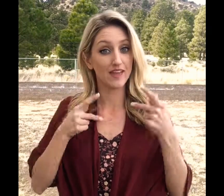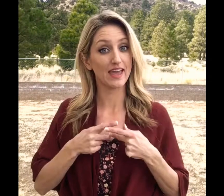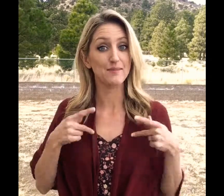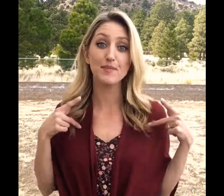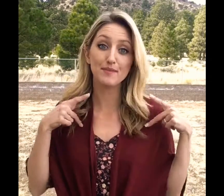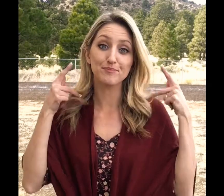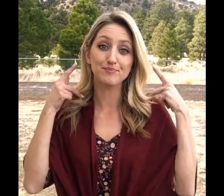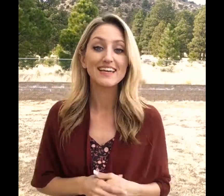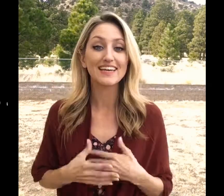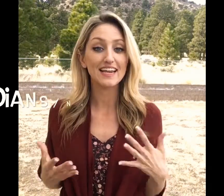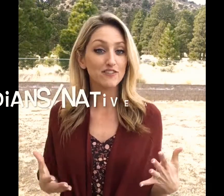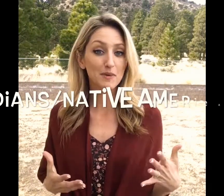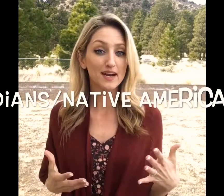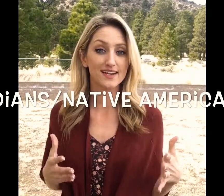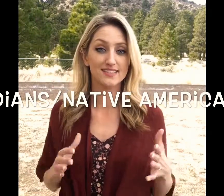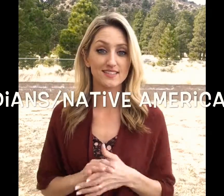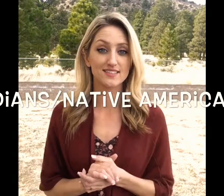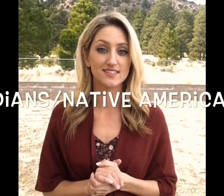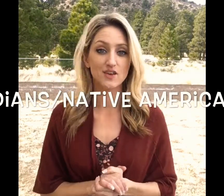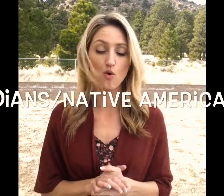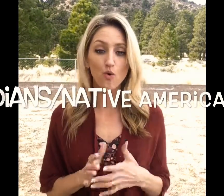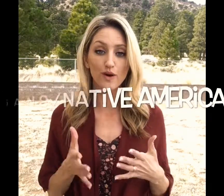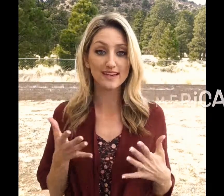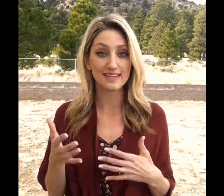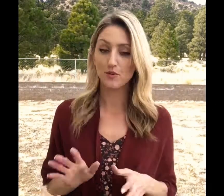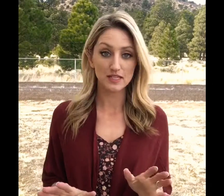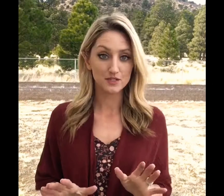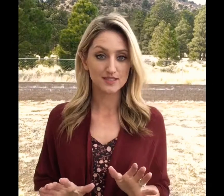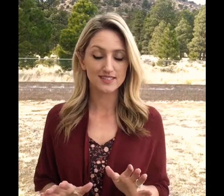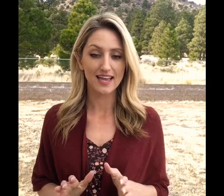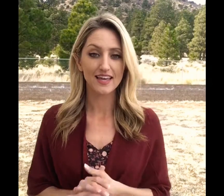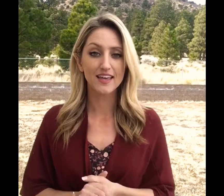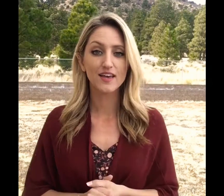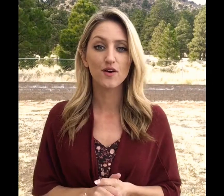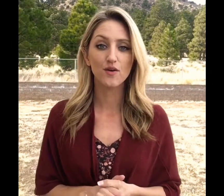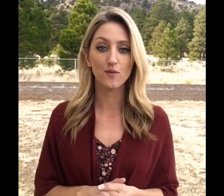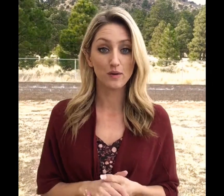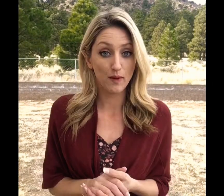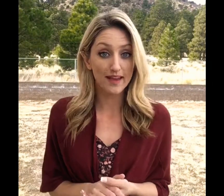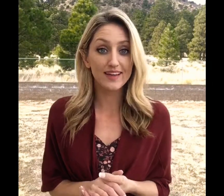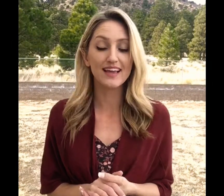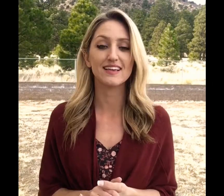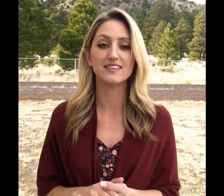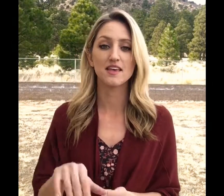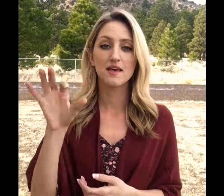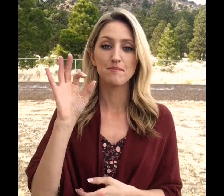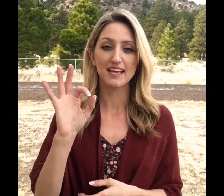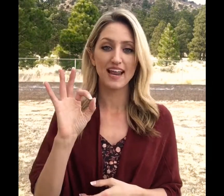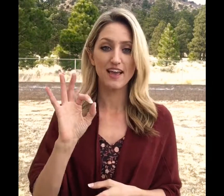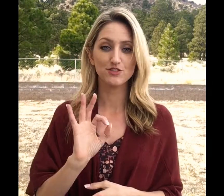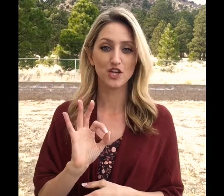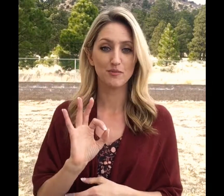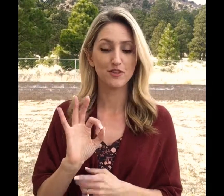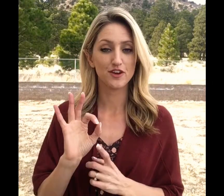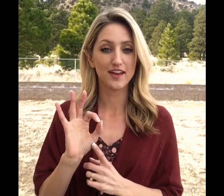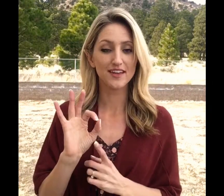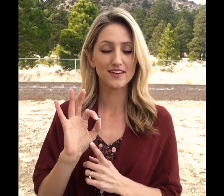a bib. Native Americans or Indian. A few ways you can sign it. One way is make an F shape with your hand.